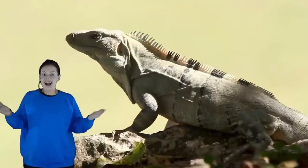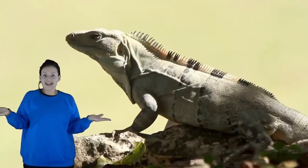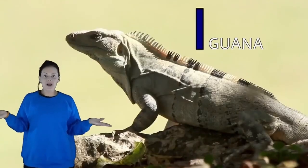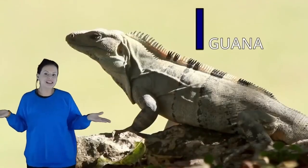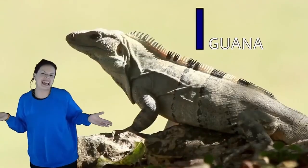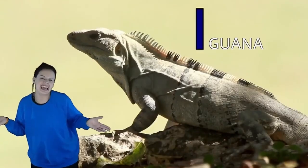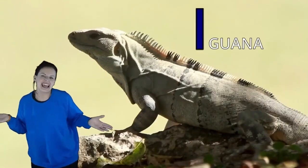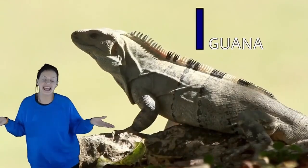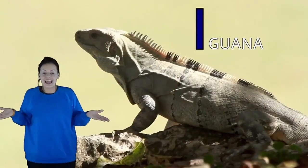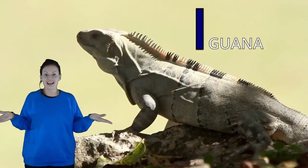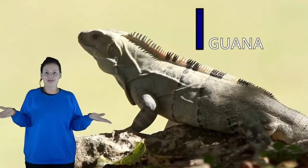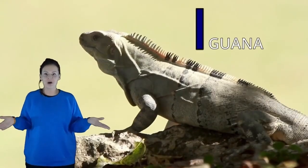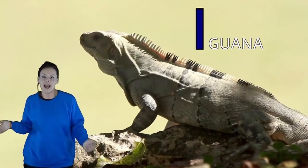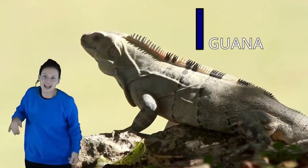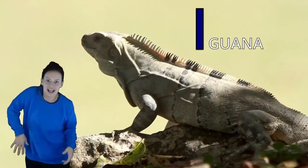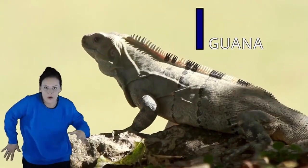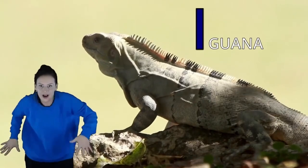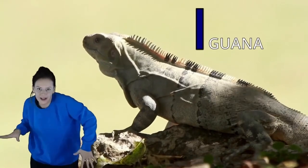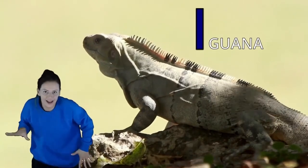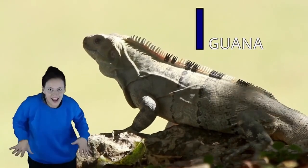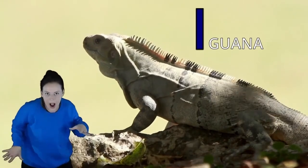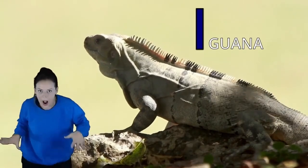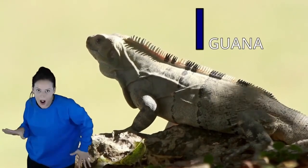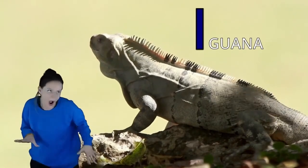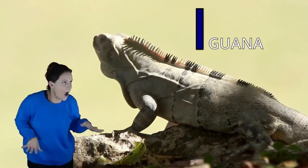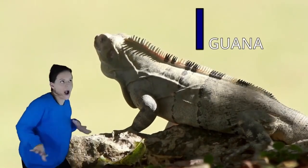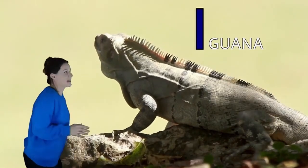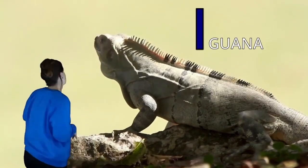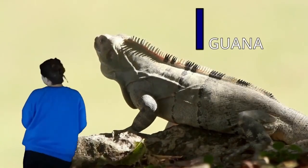I goes I-I-I for iguana